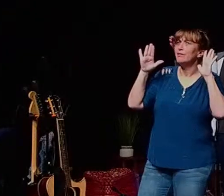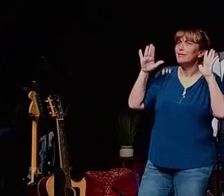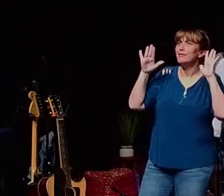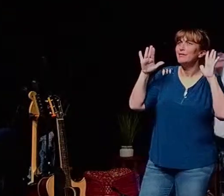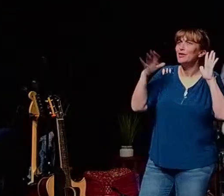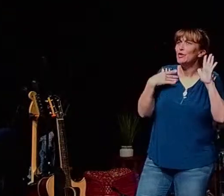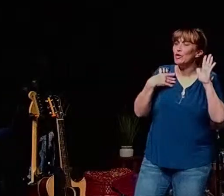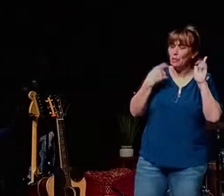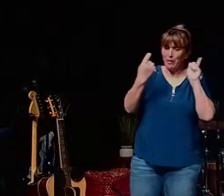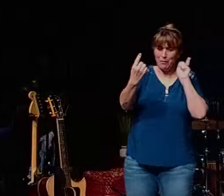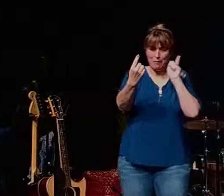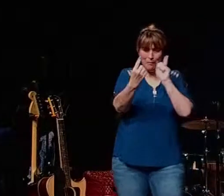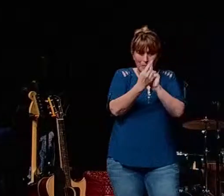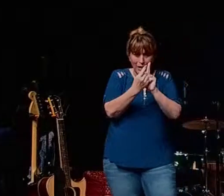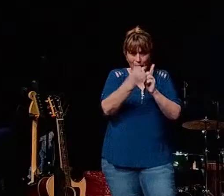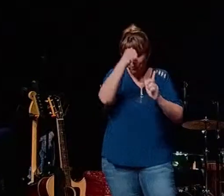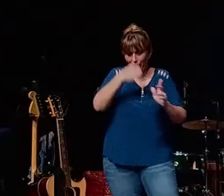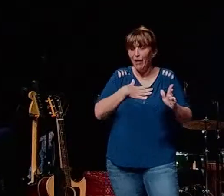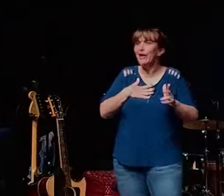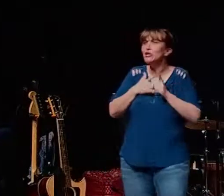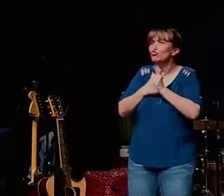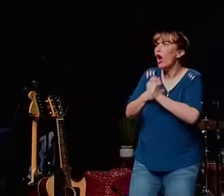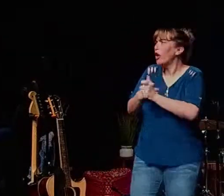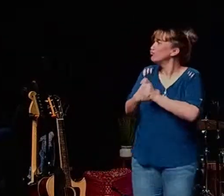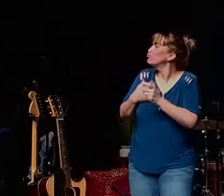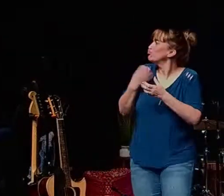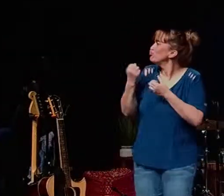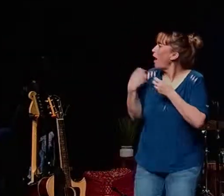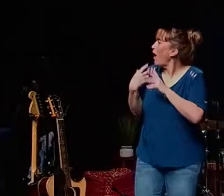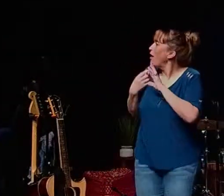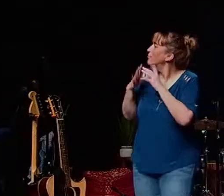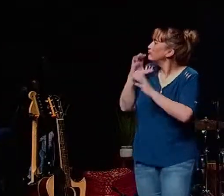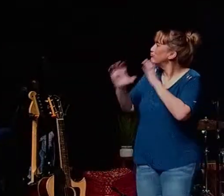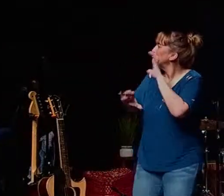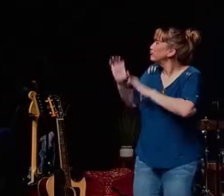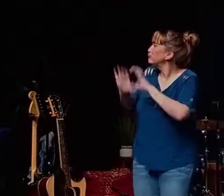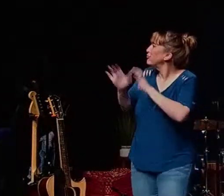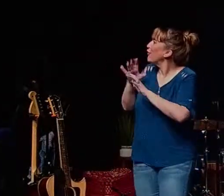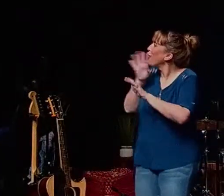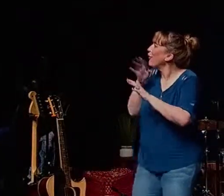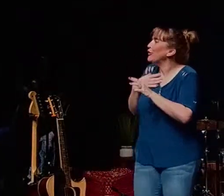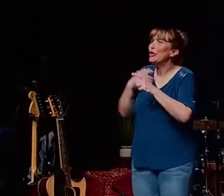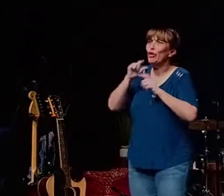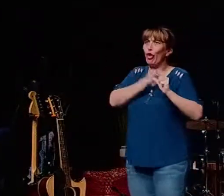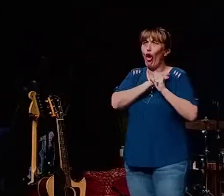you meet a guy who's running next to your chariot ride okay messing with your guards